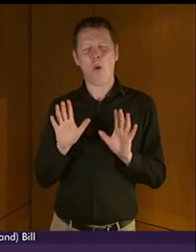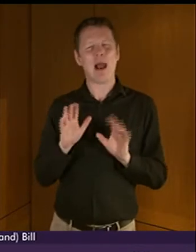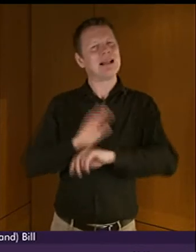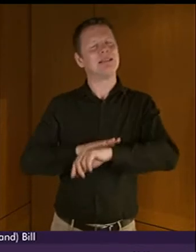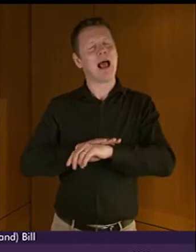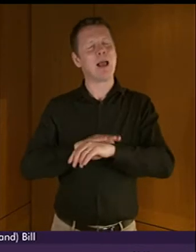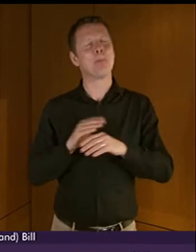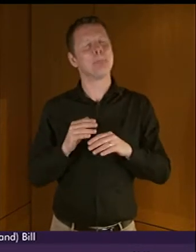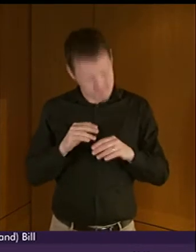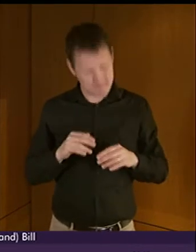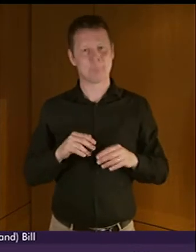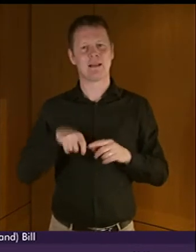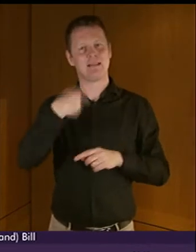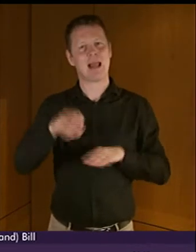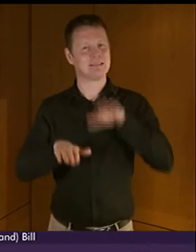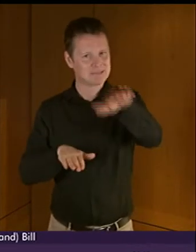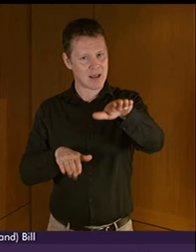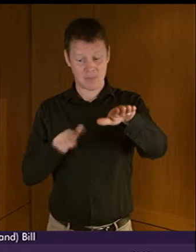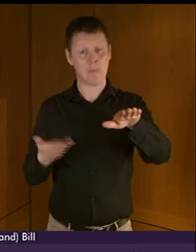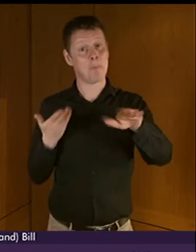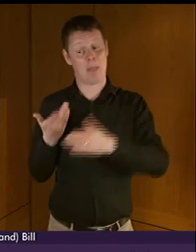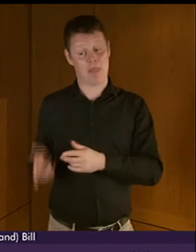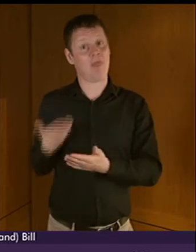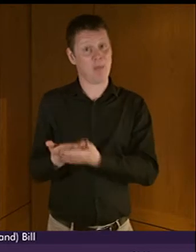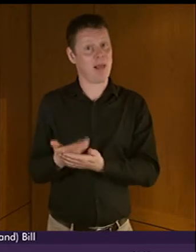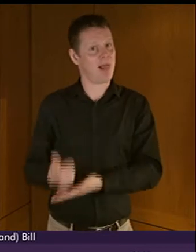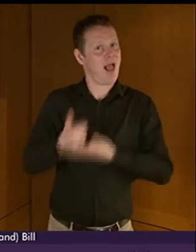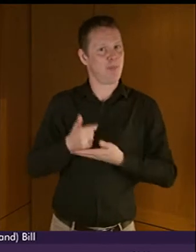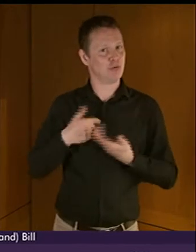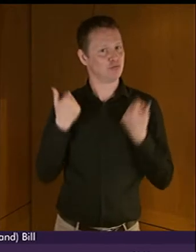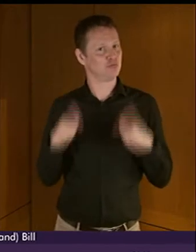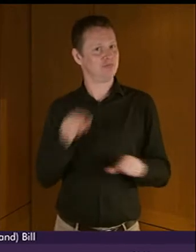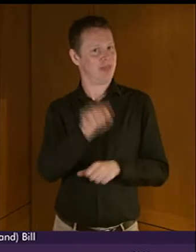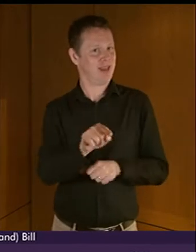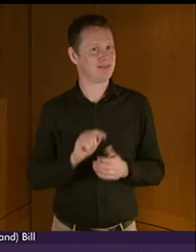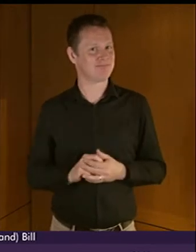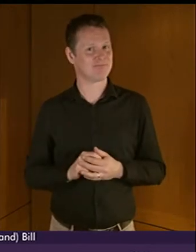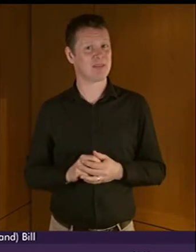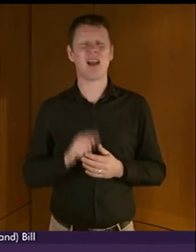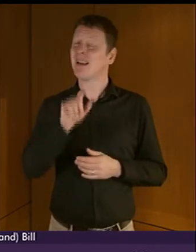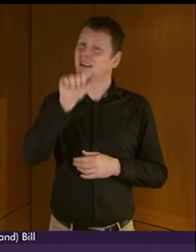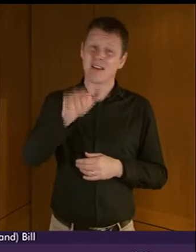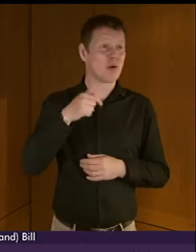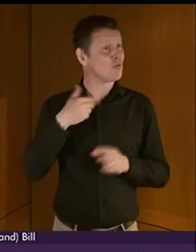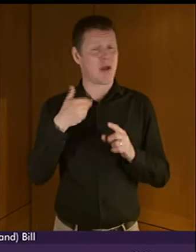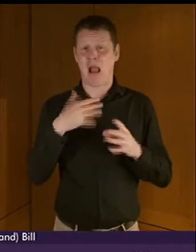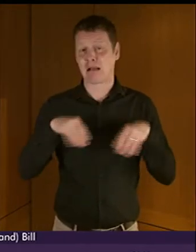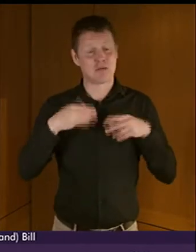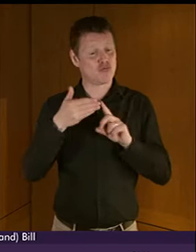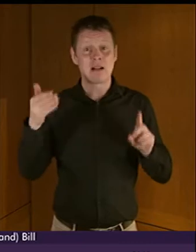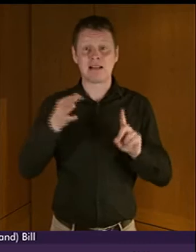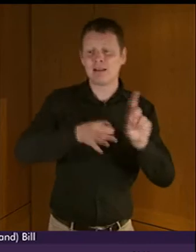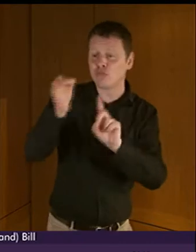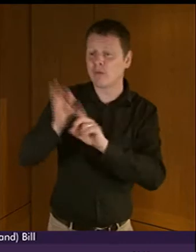and the Bill enables us to do that. Whilst we should recognise that there may be costs involved in delivering improvements,